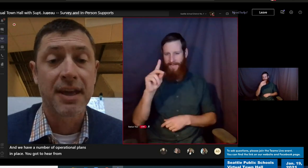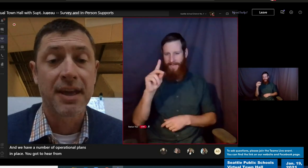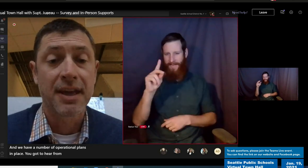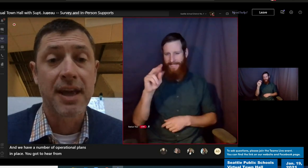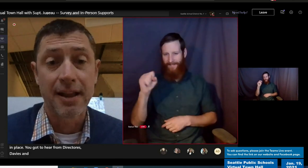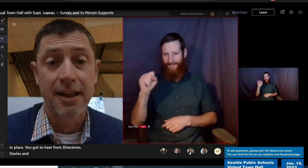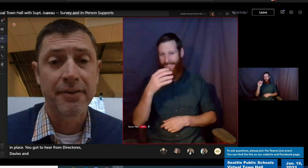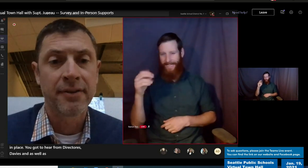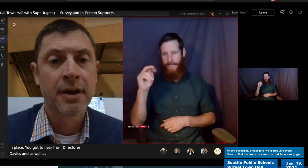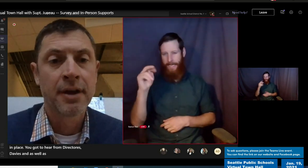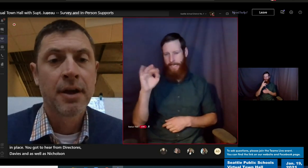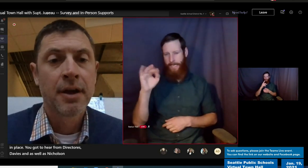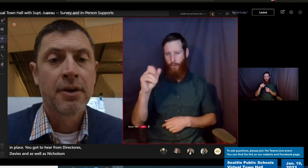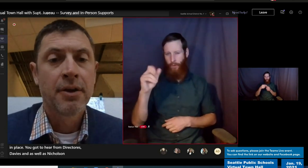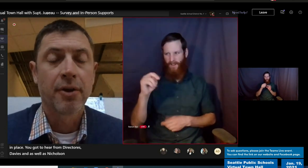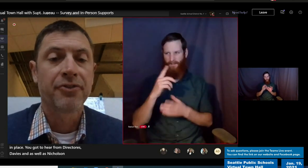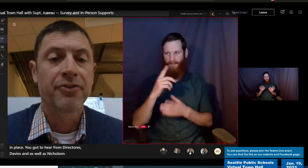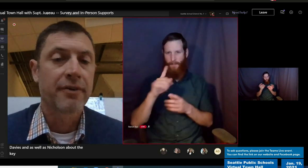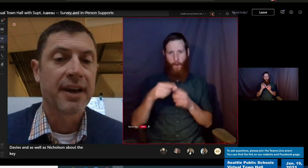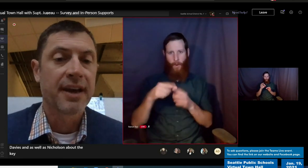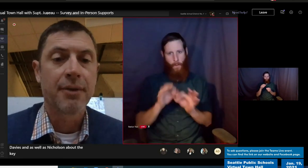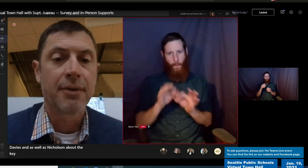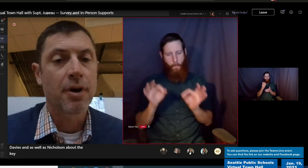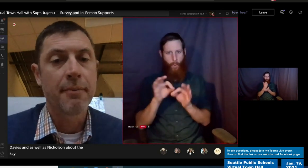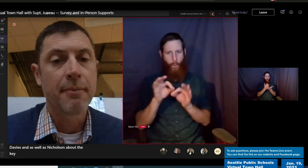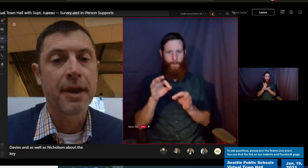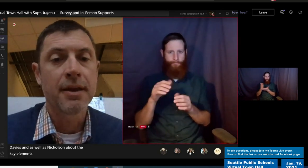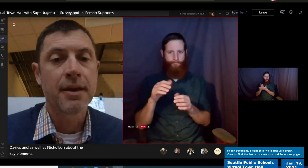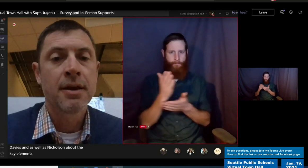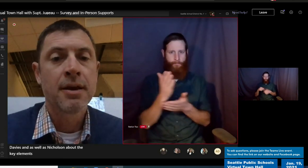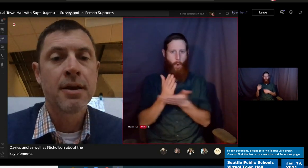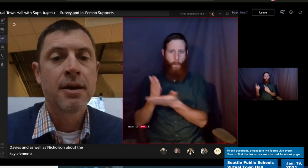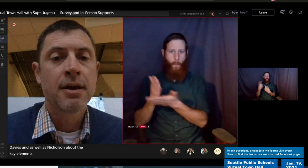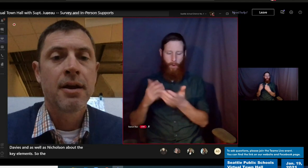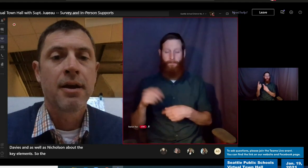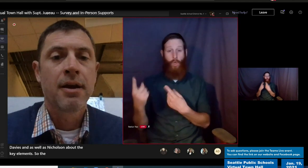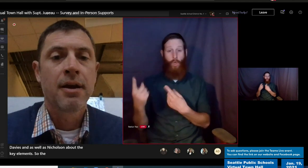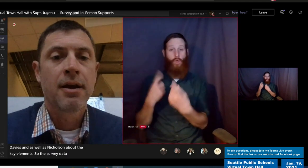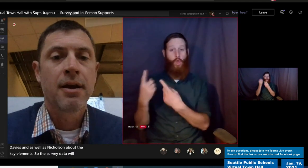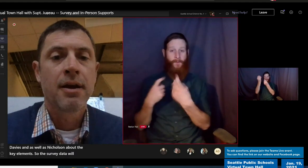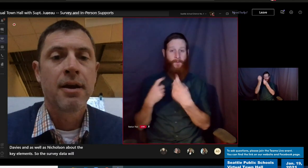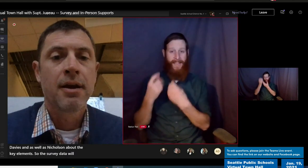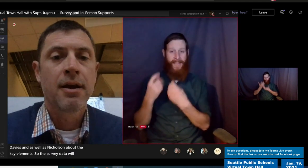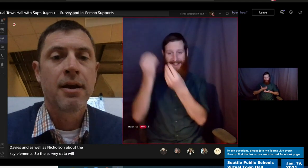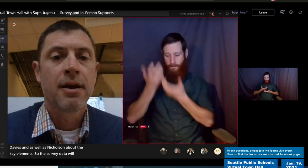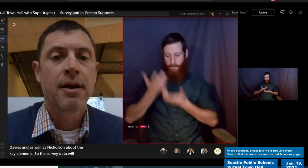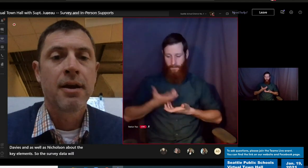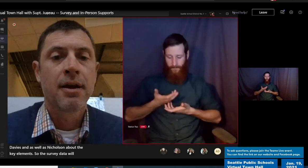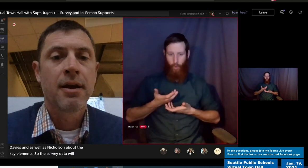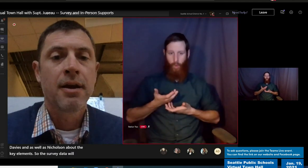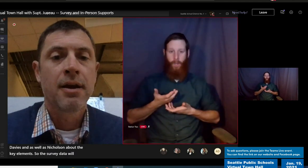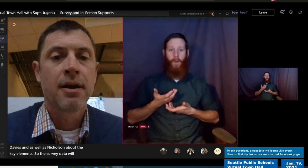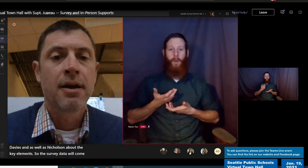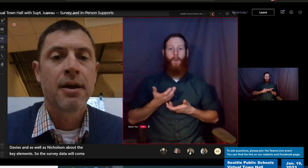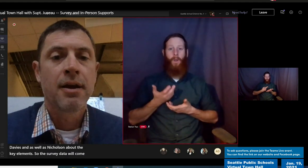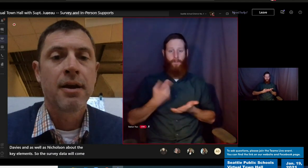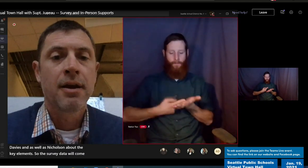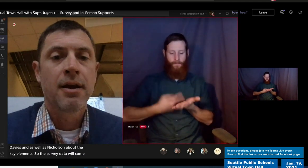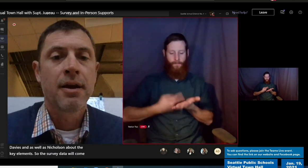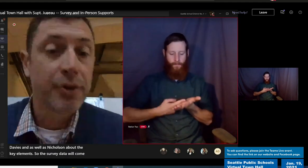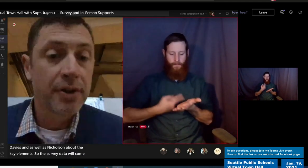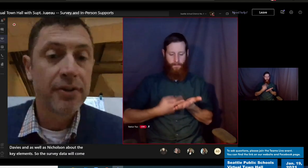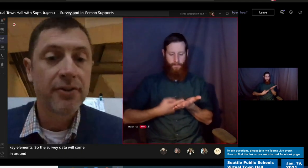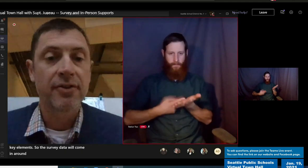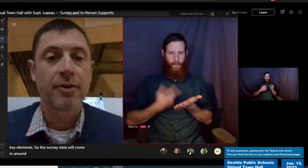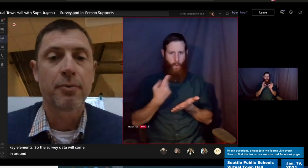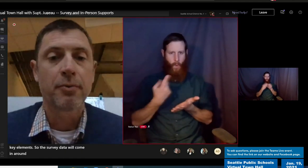elements. So the survey data will come in around what families wish